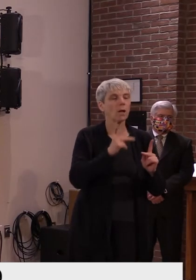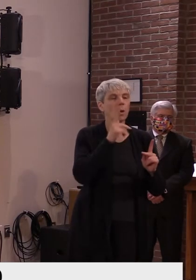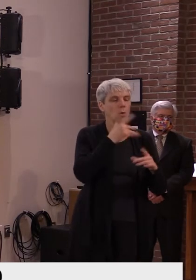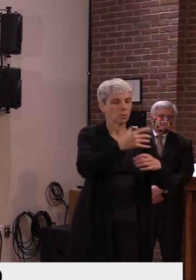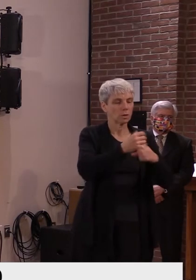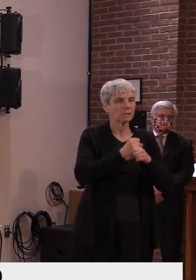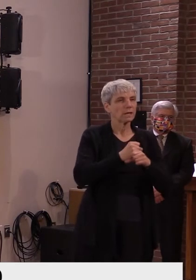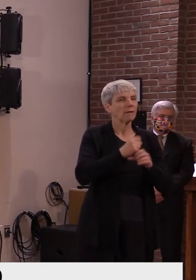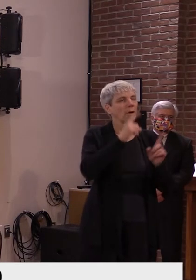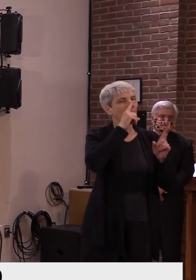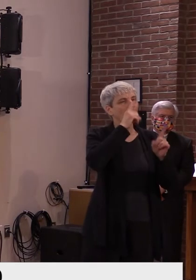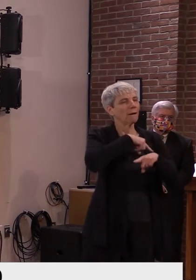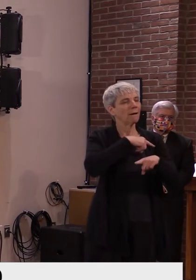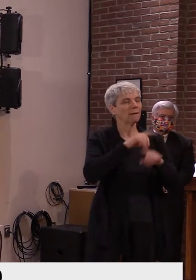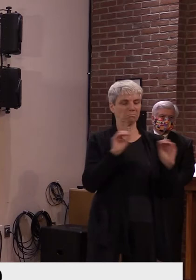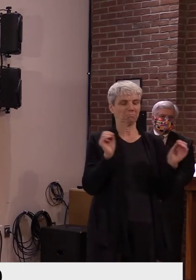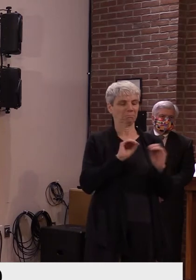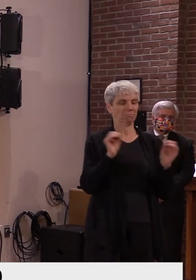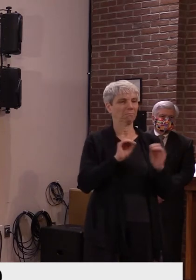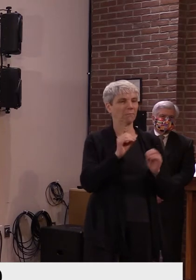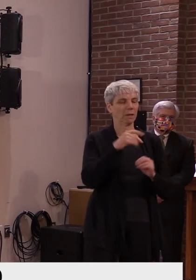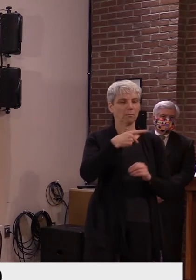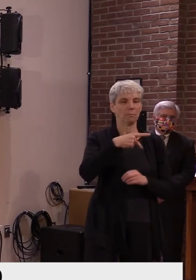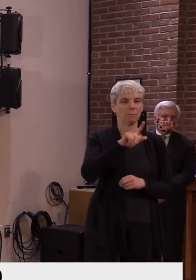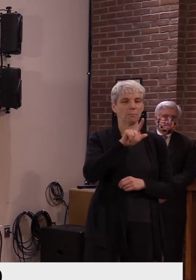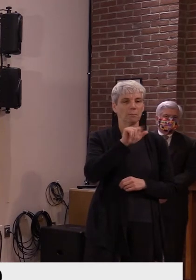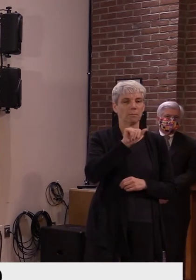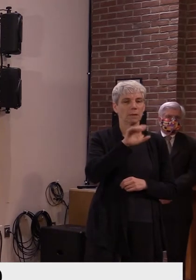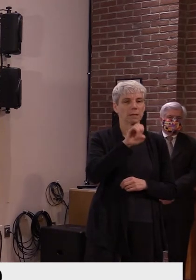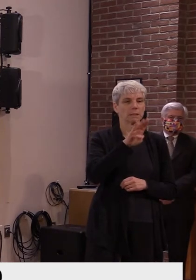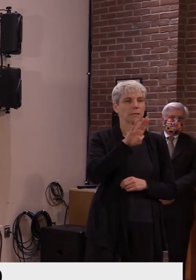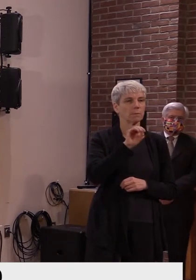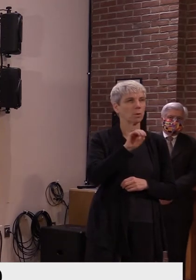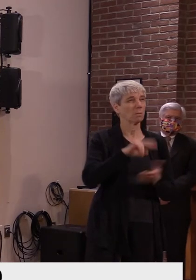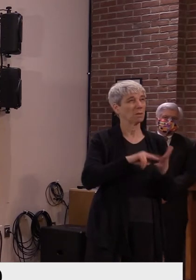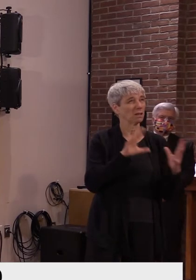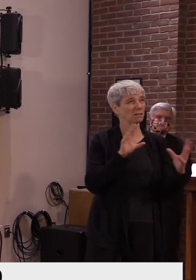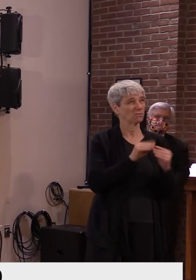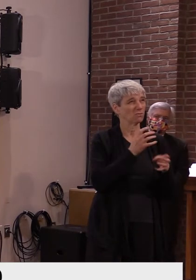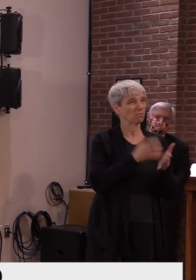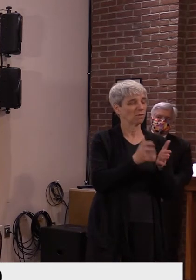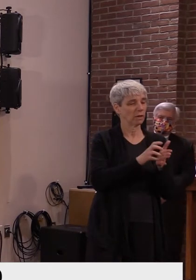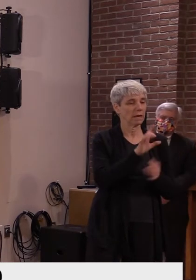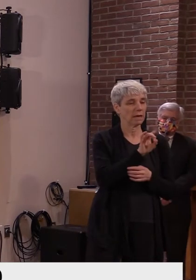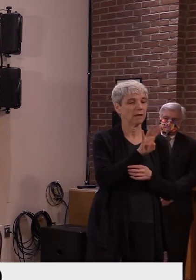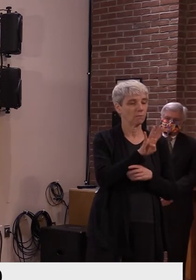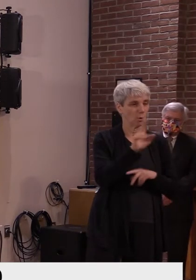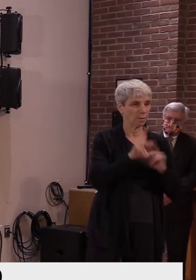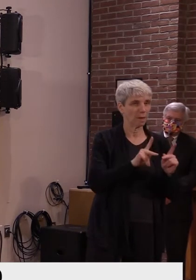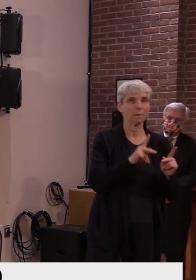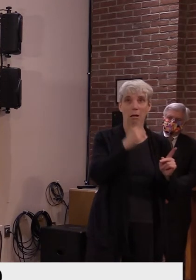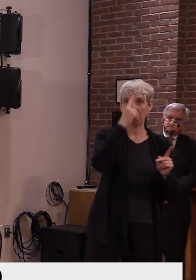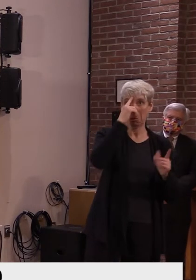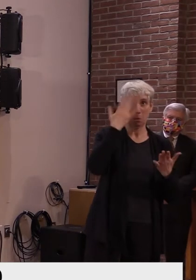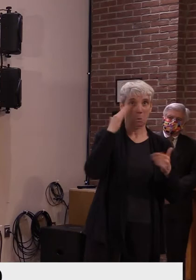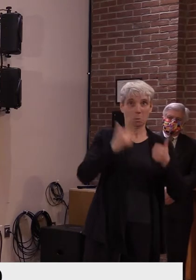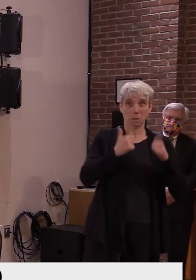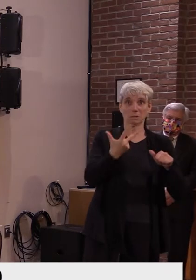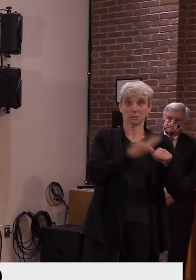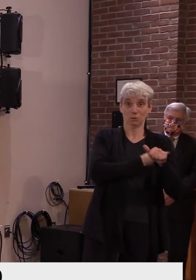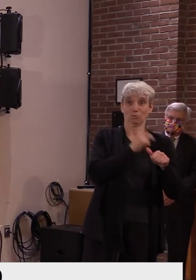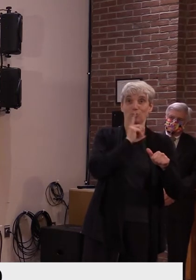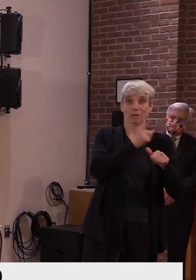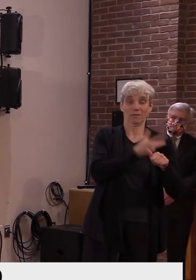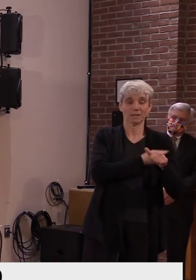placebo. Um, by my calculations, that's about 84 people. At the end of the study, will those people